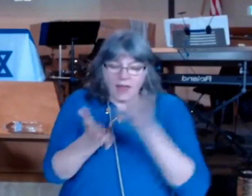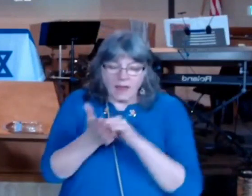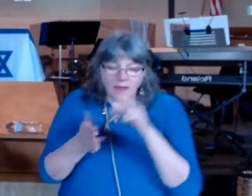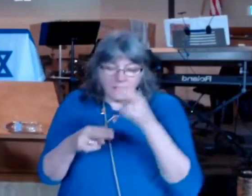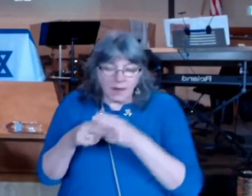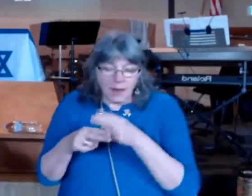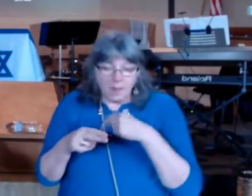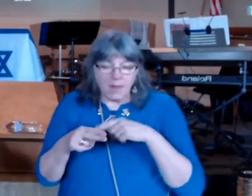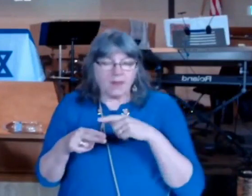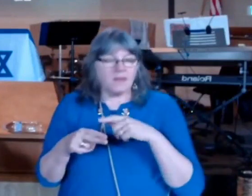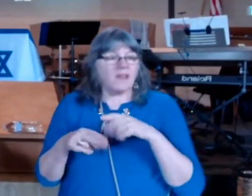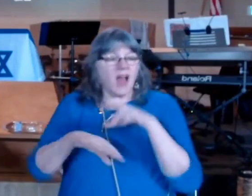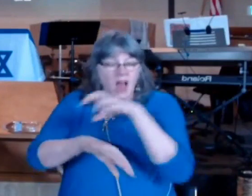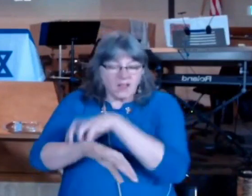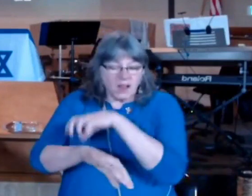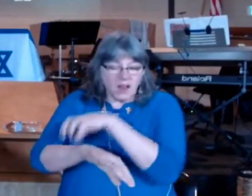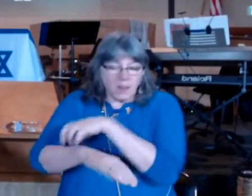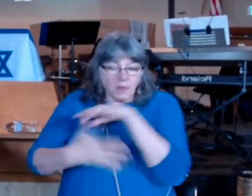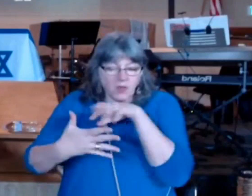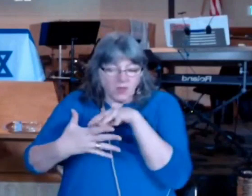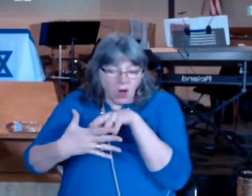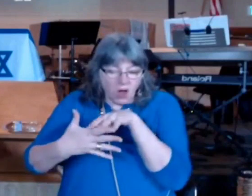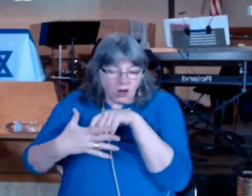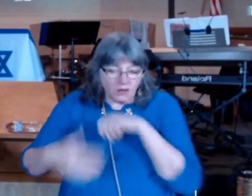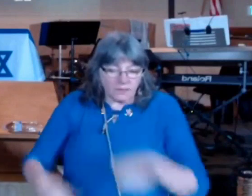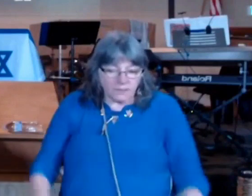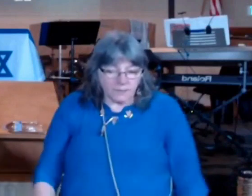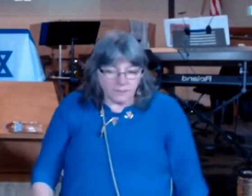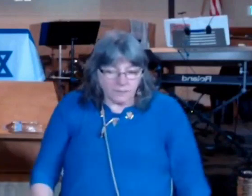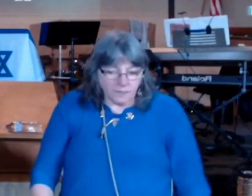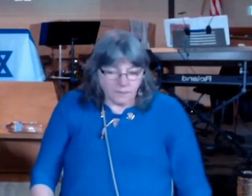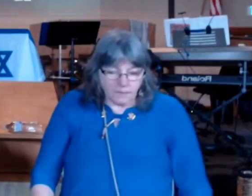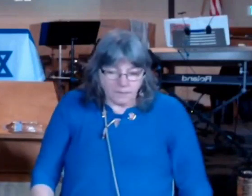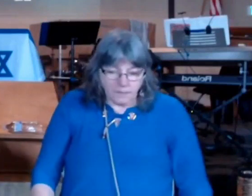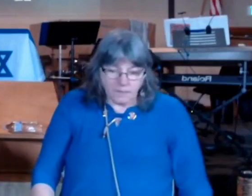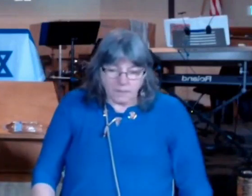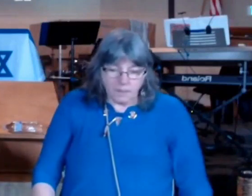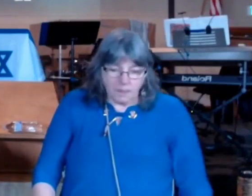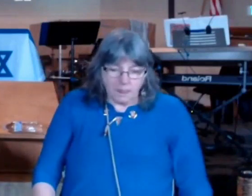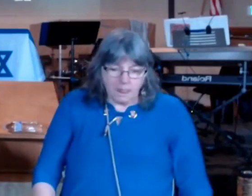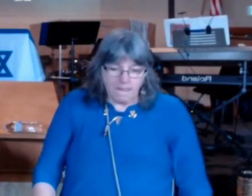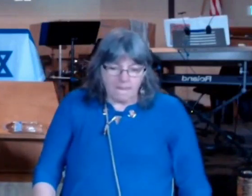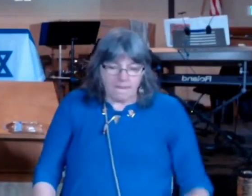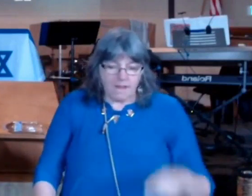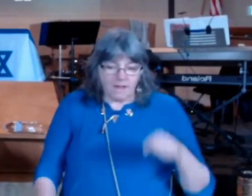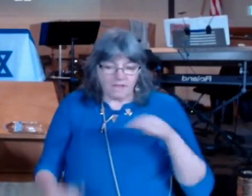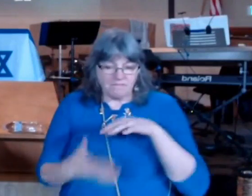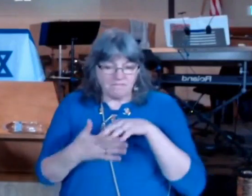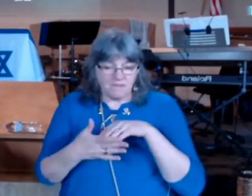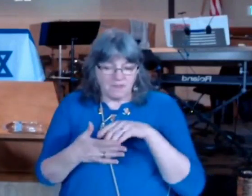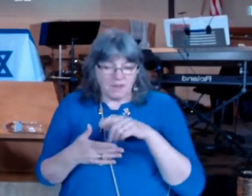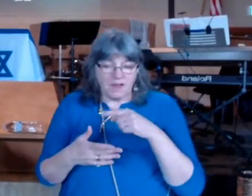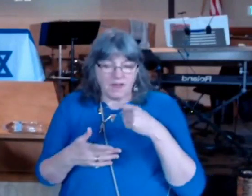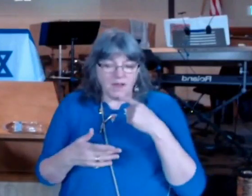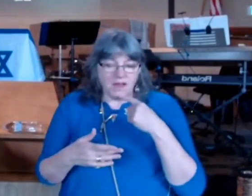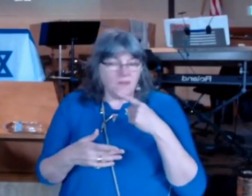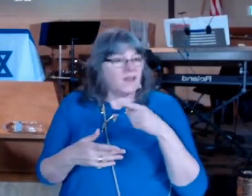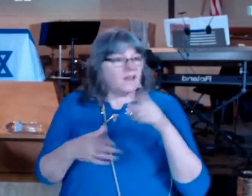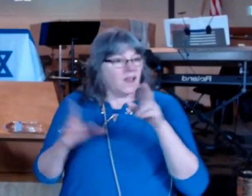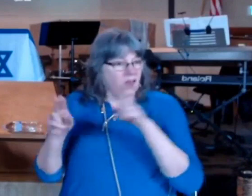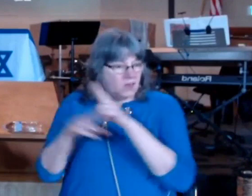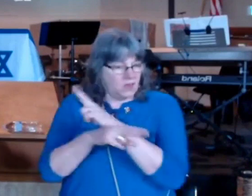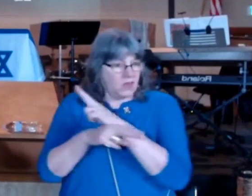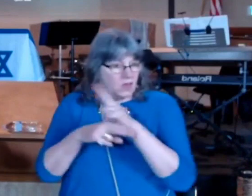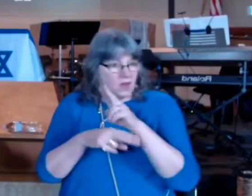scholar scholar means somebody who studies Torah and is knowledgeable of the Torah as it is written then they use Isaiah